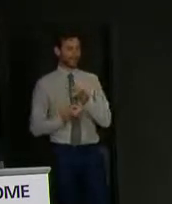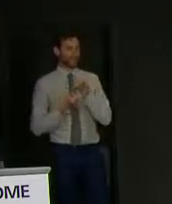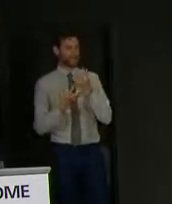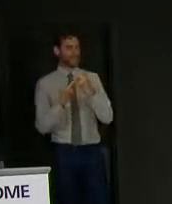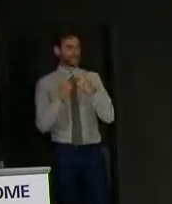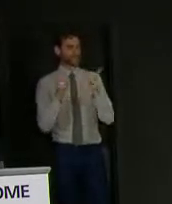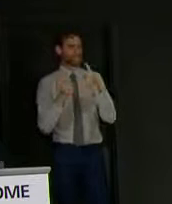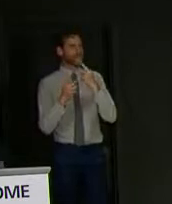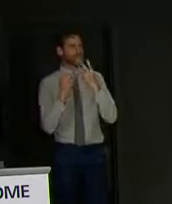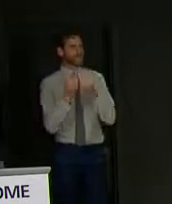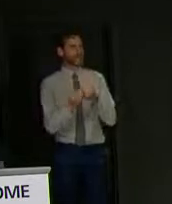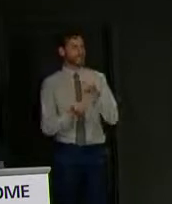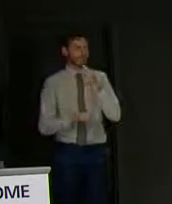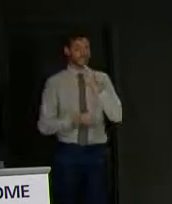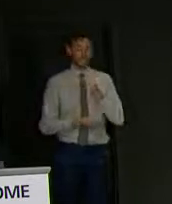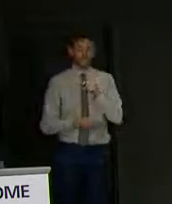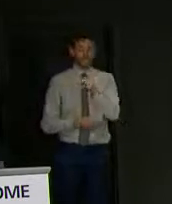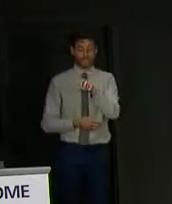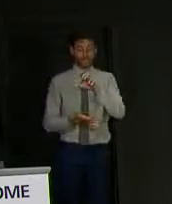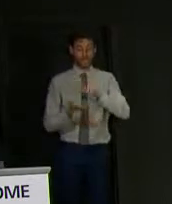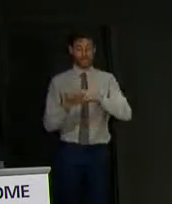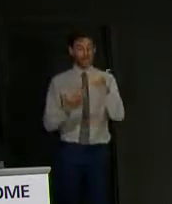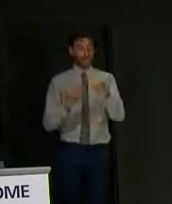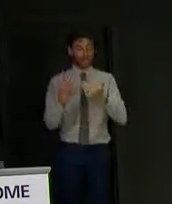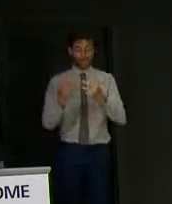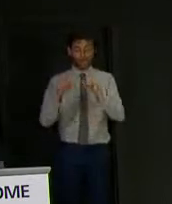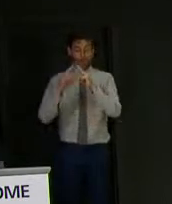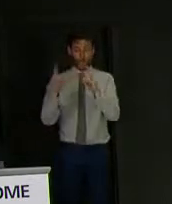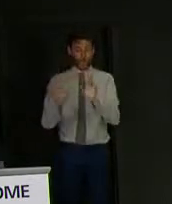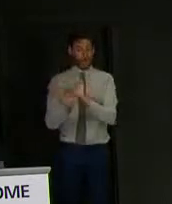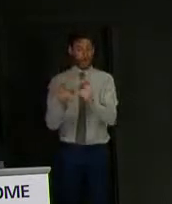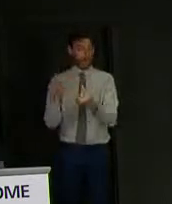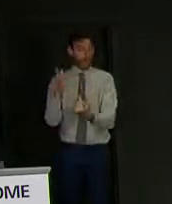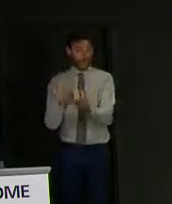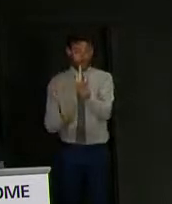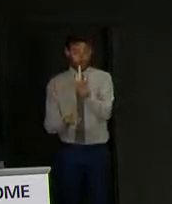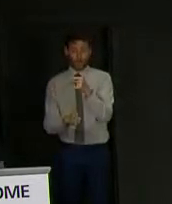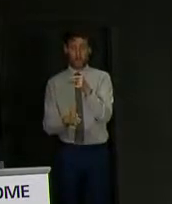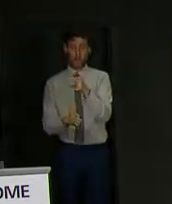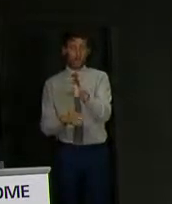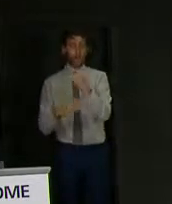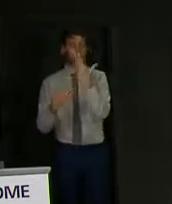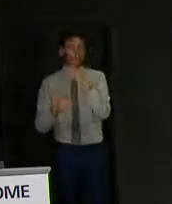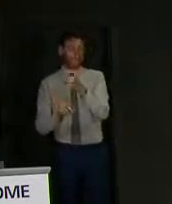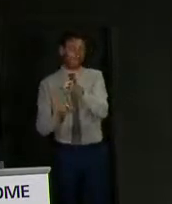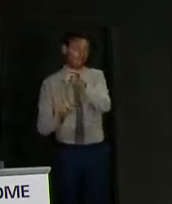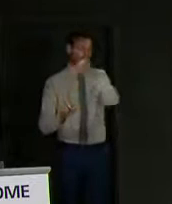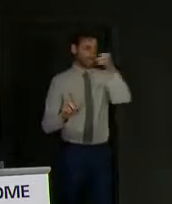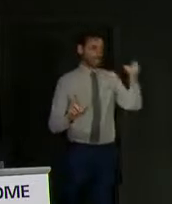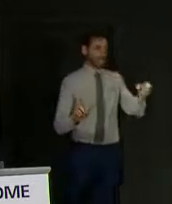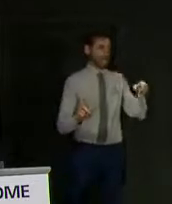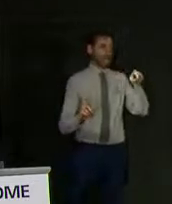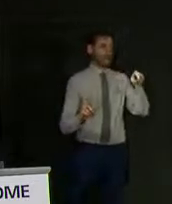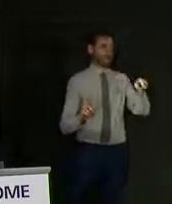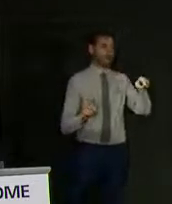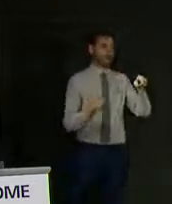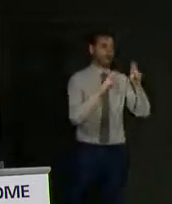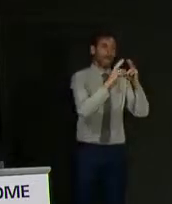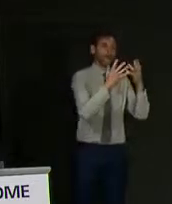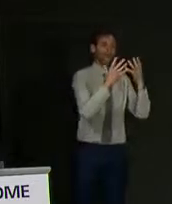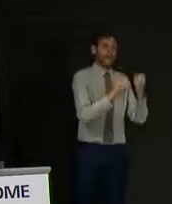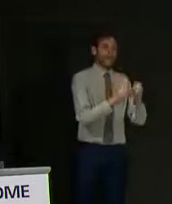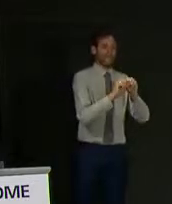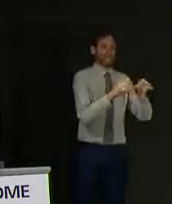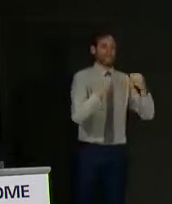-19, eight staff have been transferred from another home where there was an outbreak and people have died. HPS's